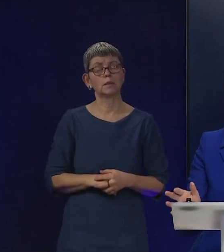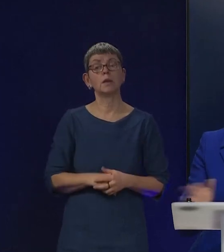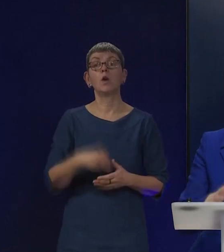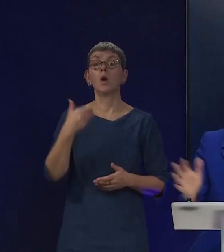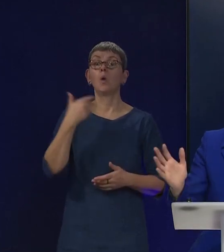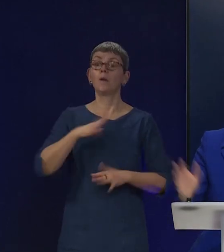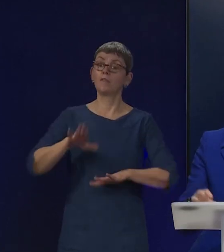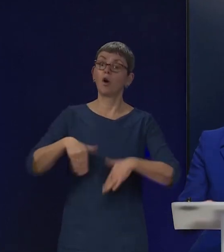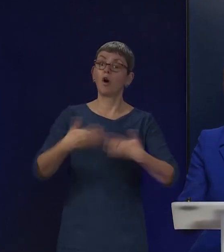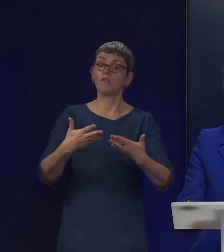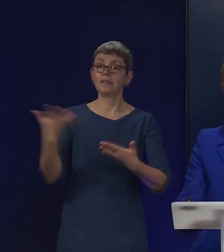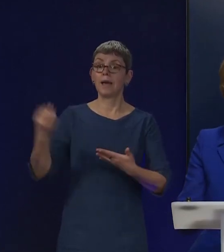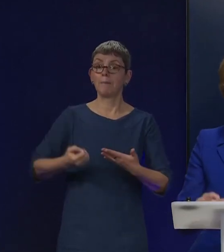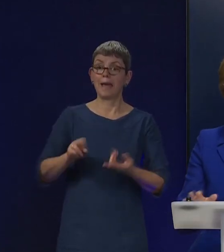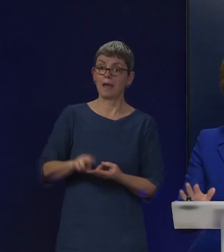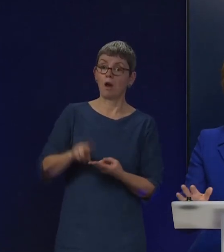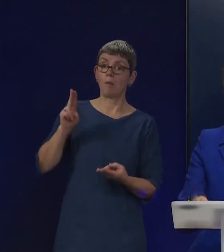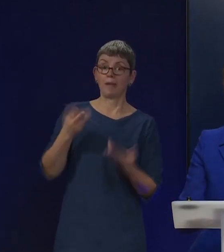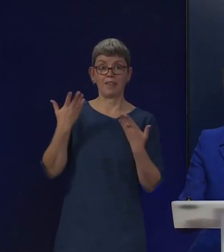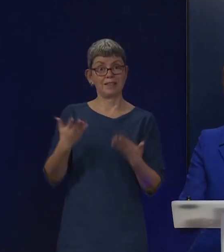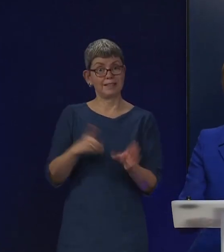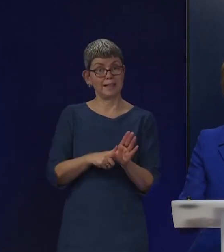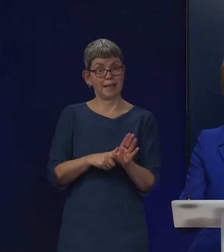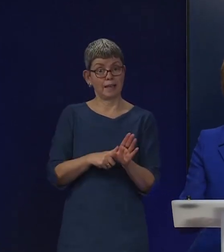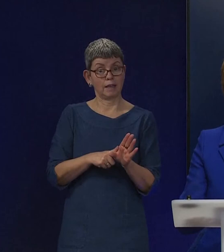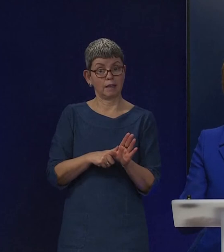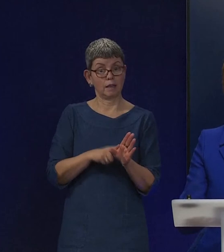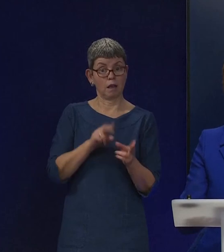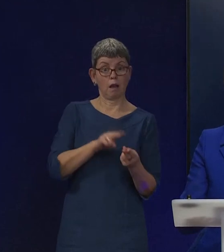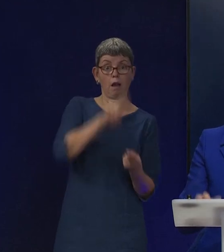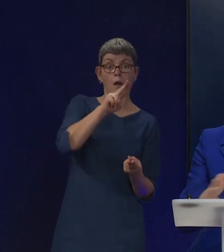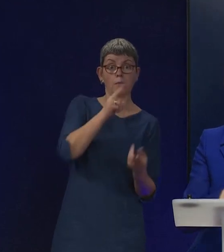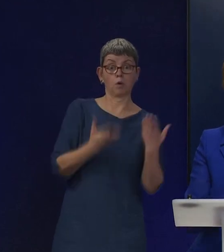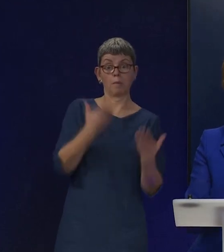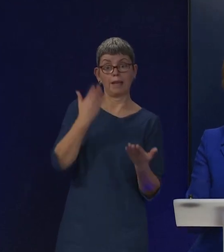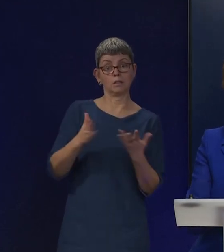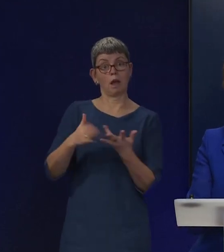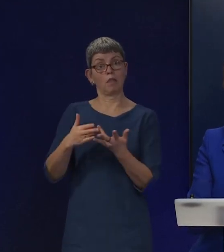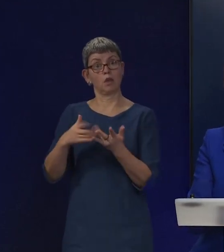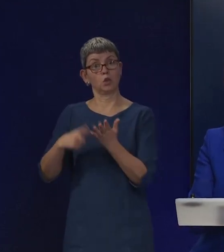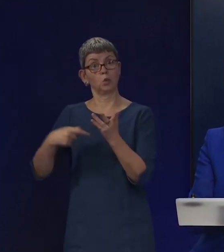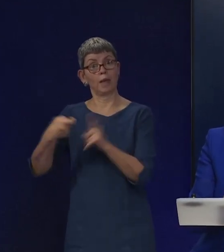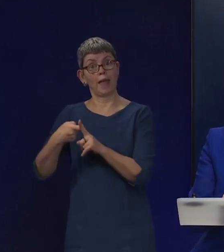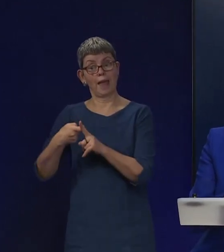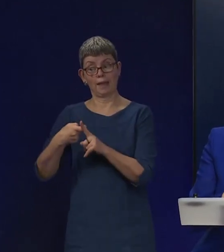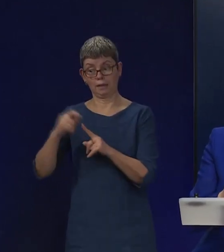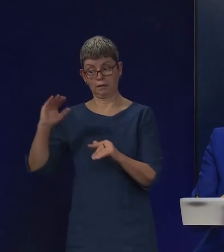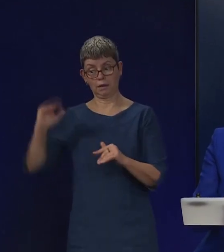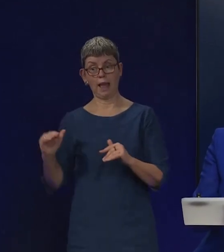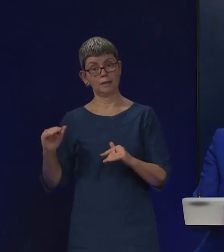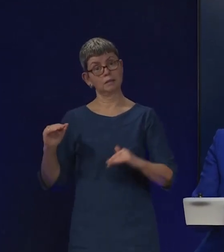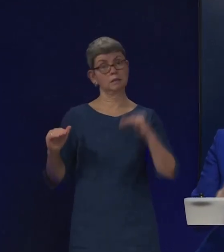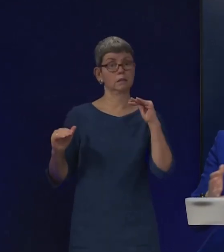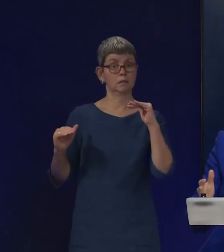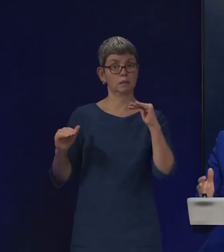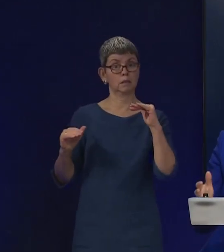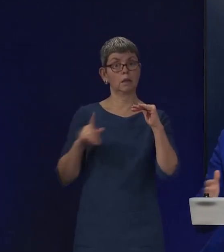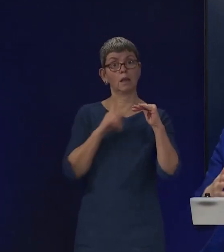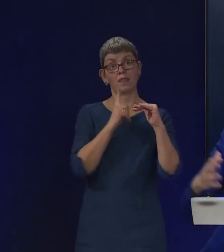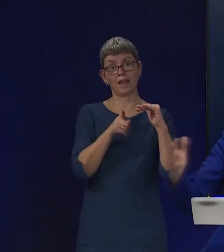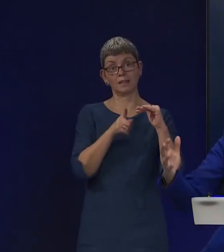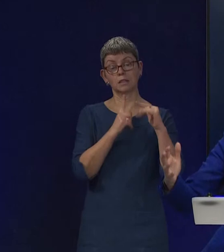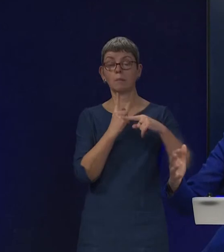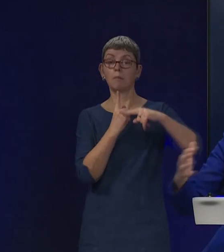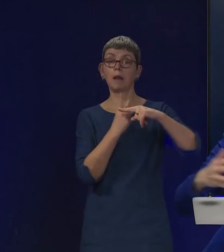year that is significantly above what has been offered elsewhere in the UK. That is a pay rise on top of NHS